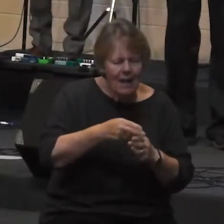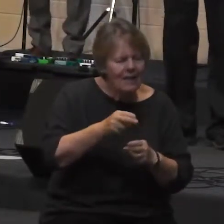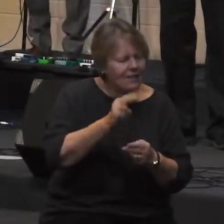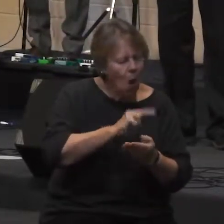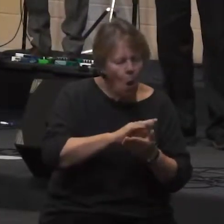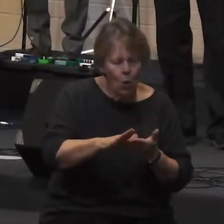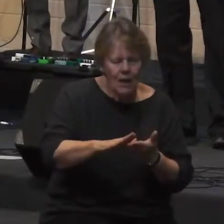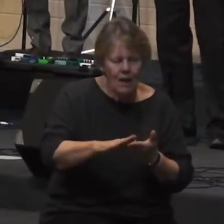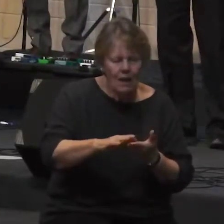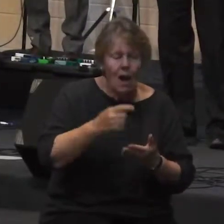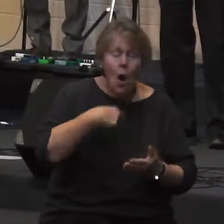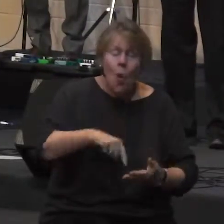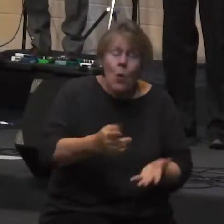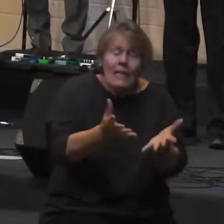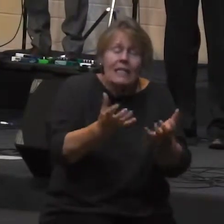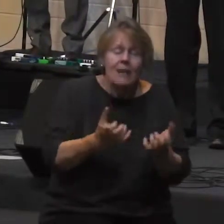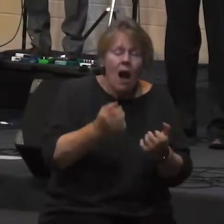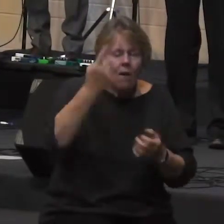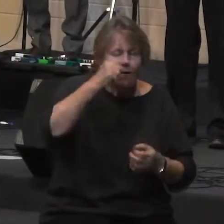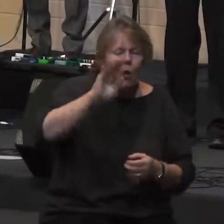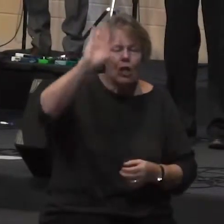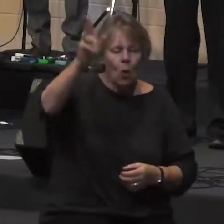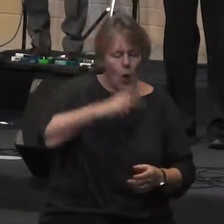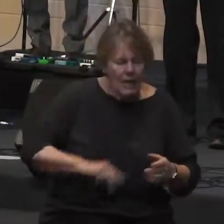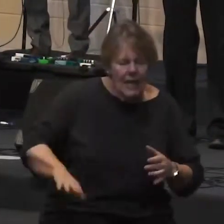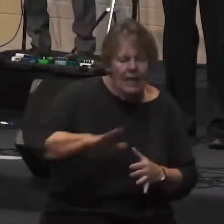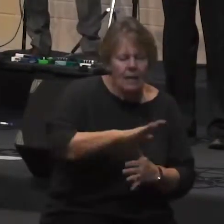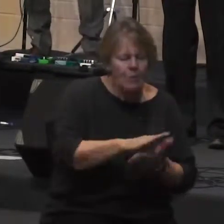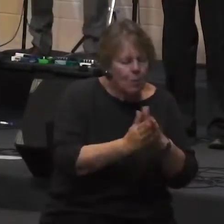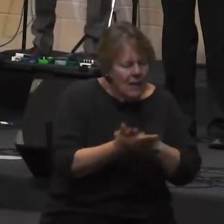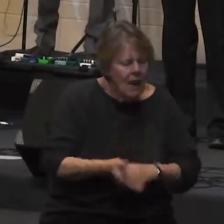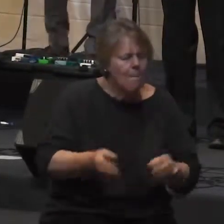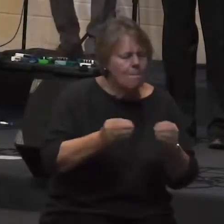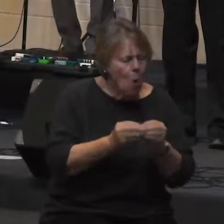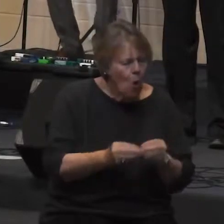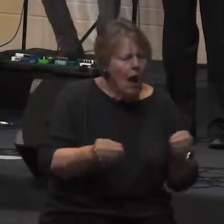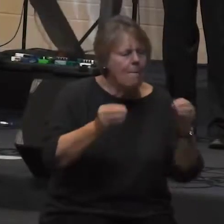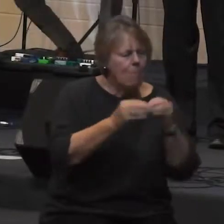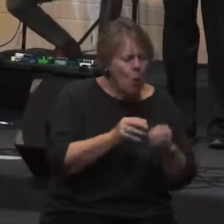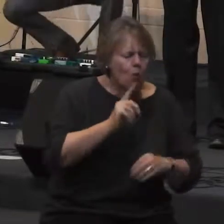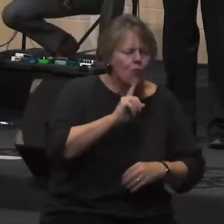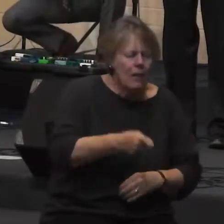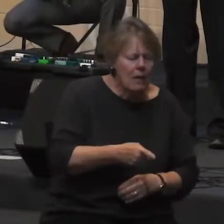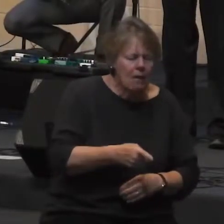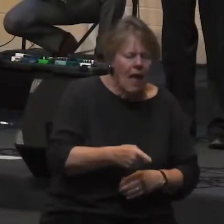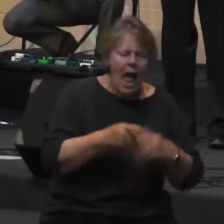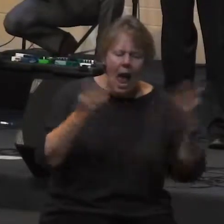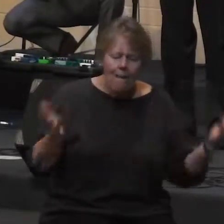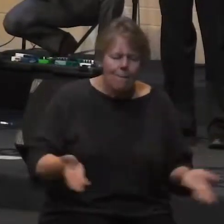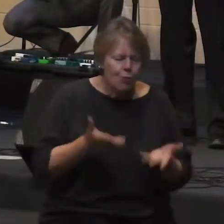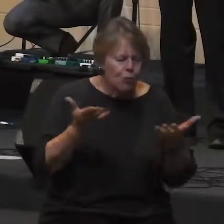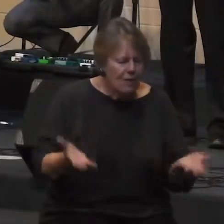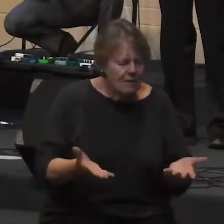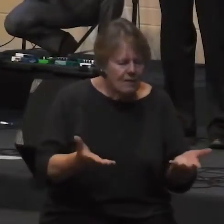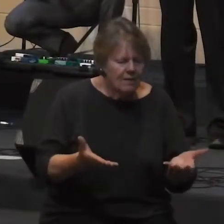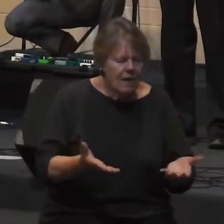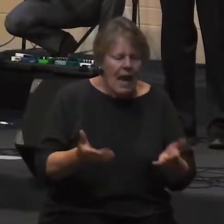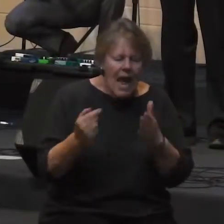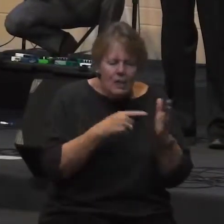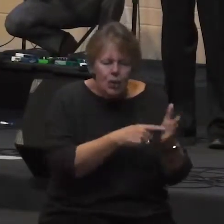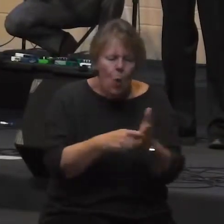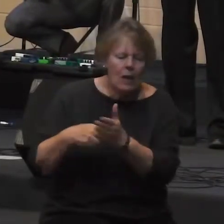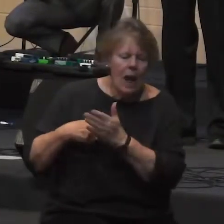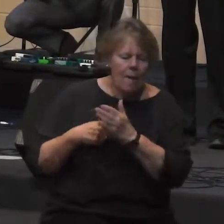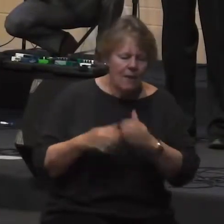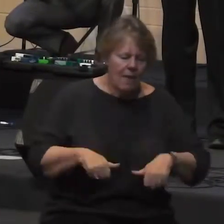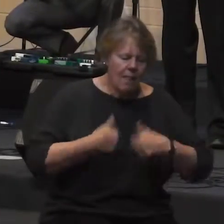for your kingdom to be more and more real and present and manifest in the life of Centennial Covenant Church and God